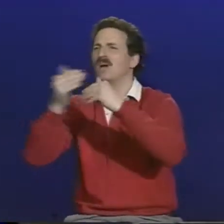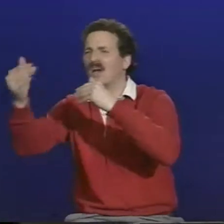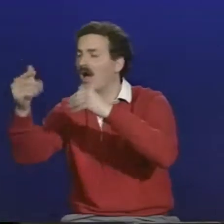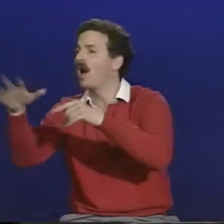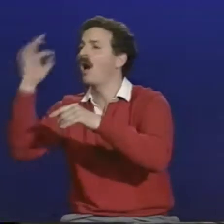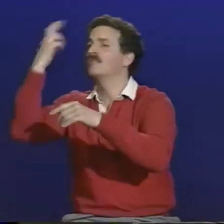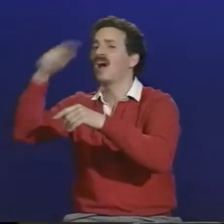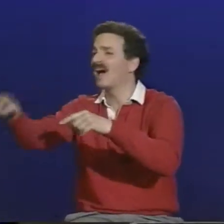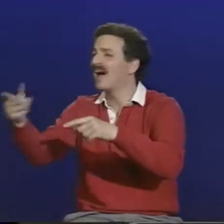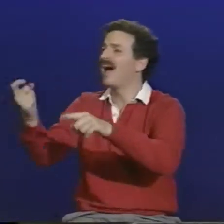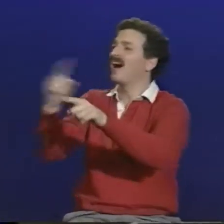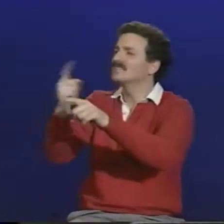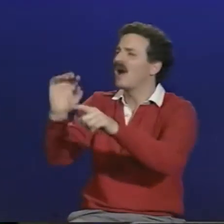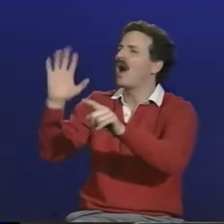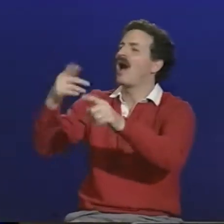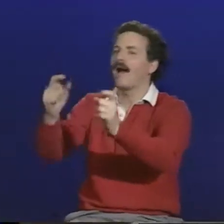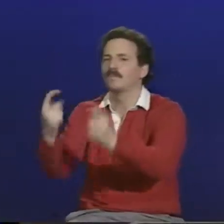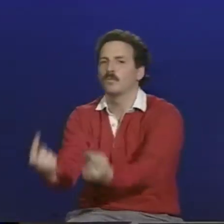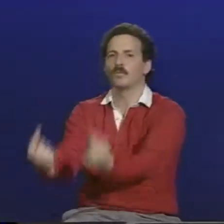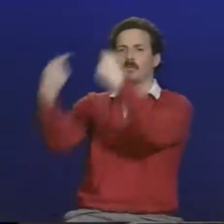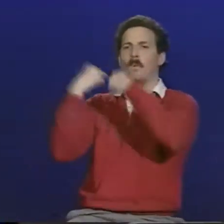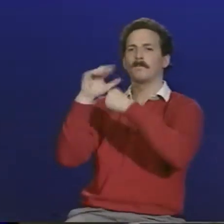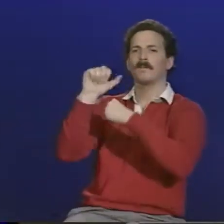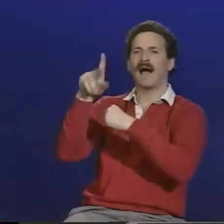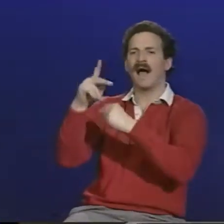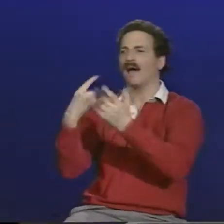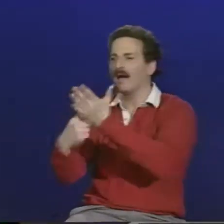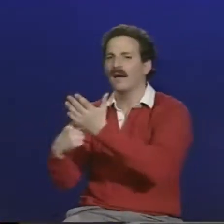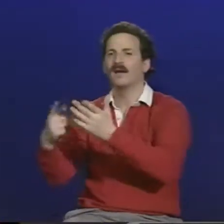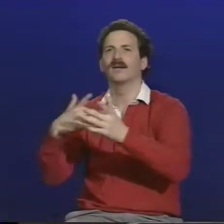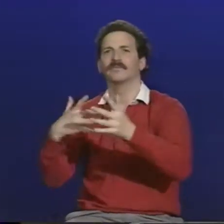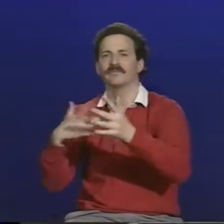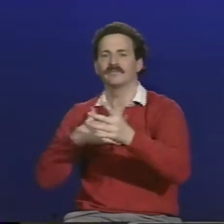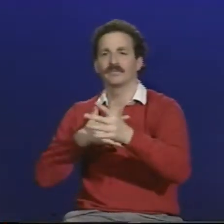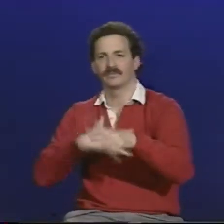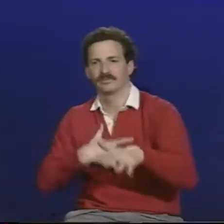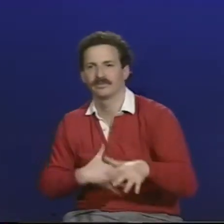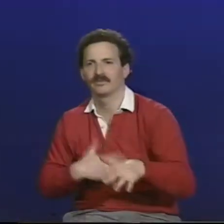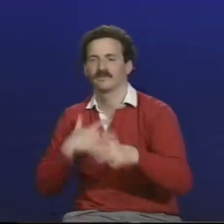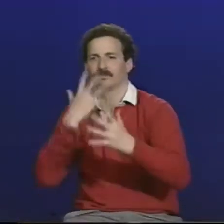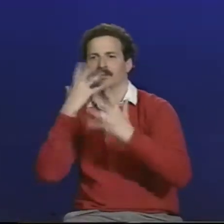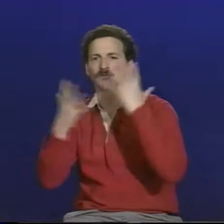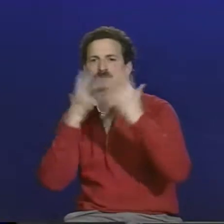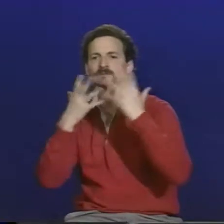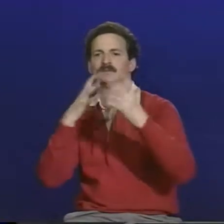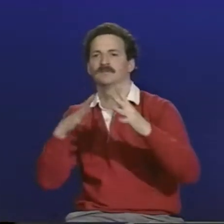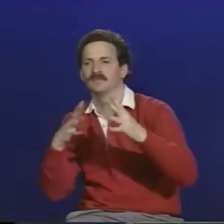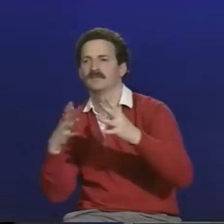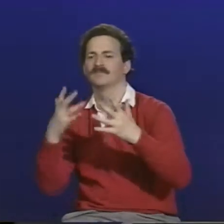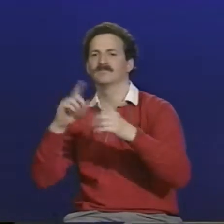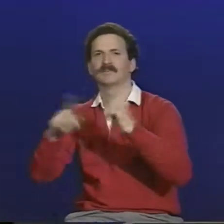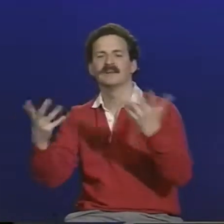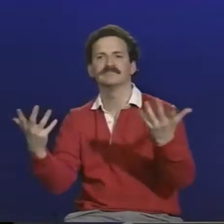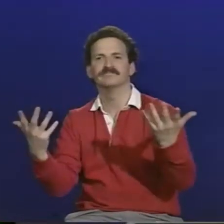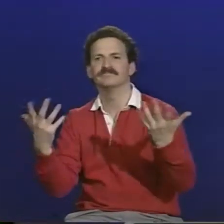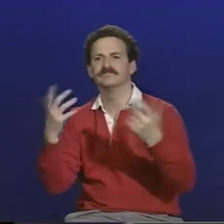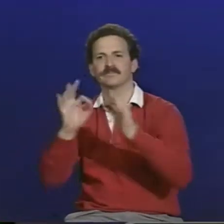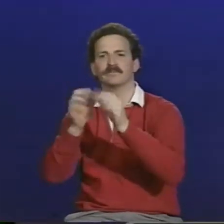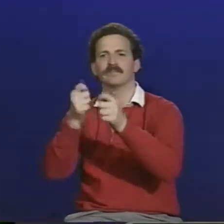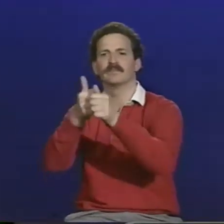process time interpreters have. And what would happen is that the instructor would have to back up to answer the question, and that caused some embarrassment